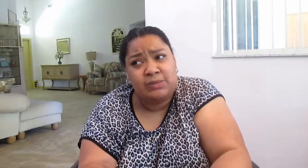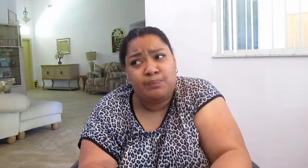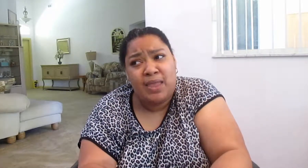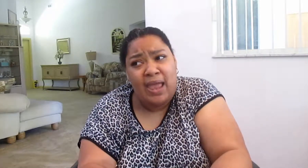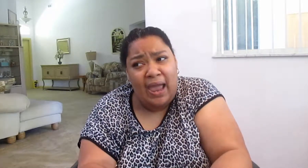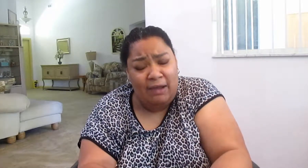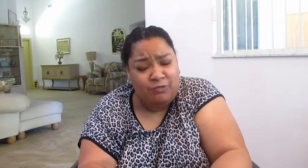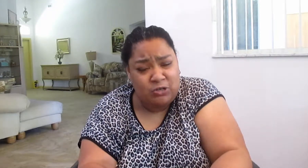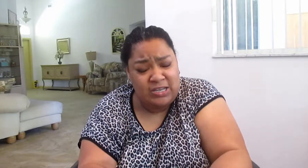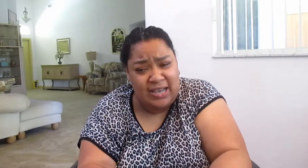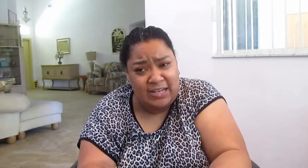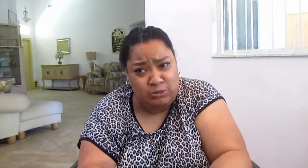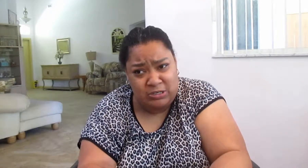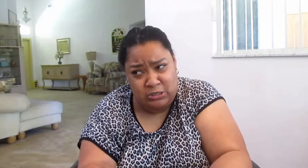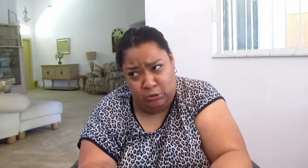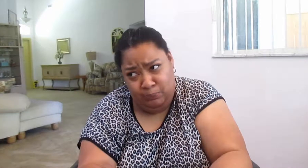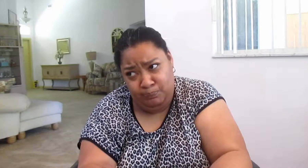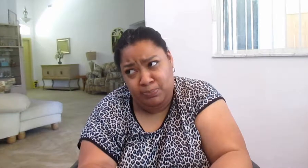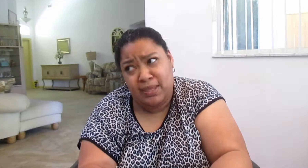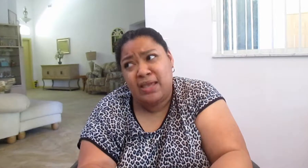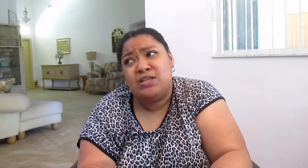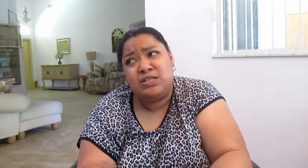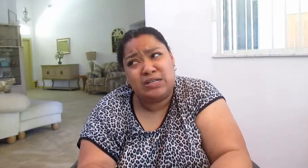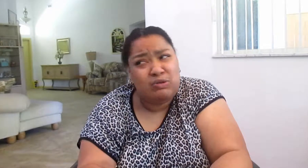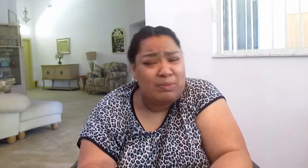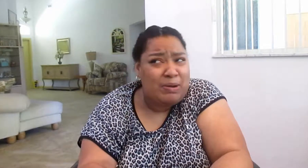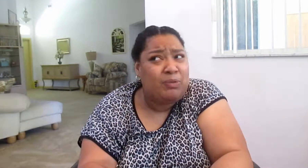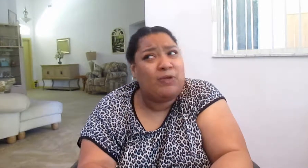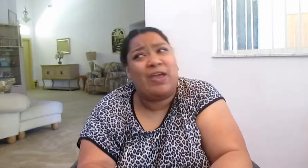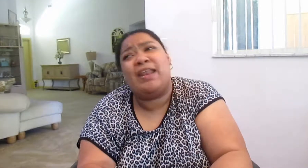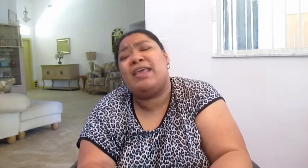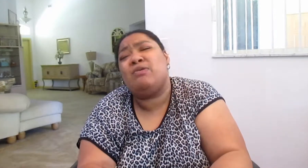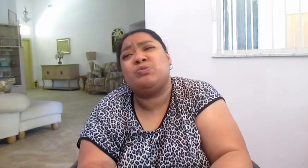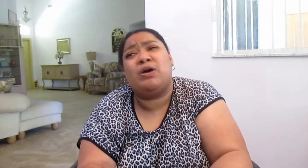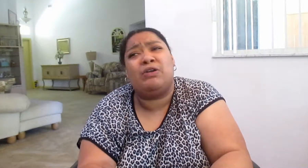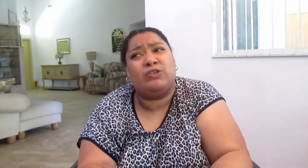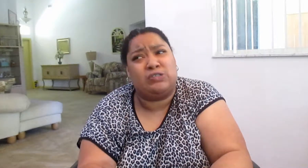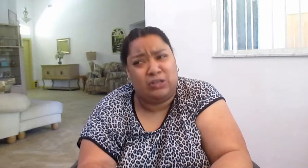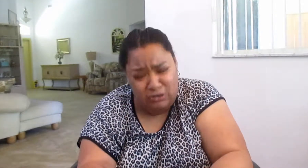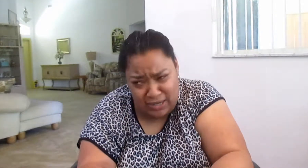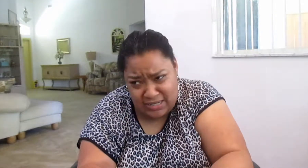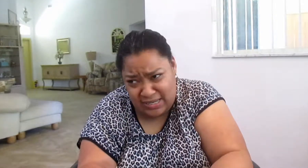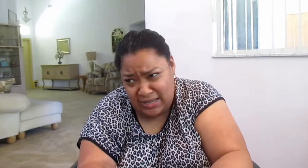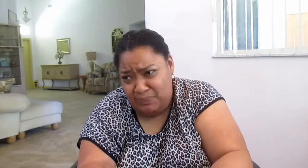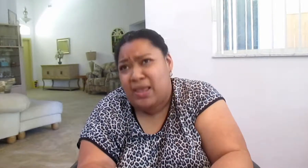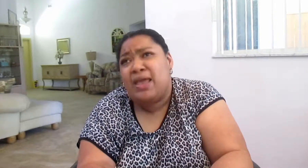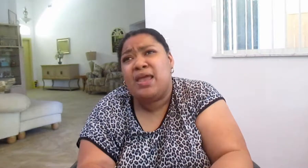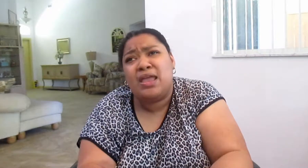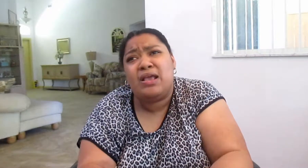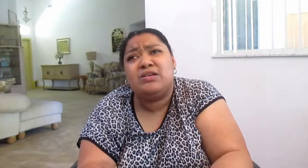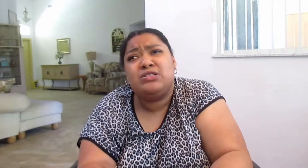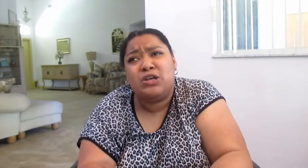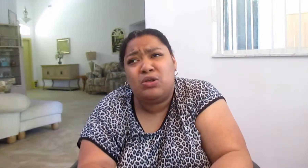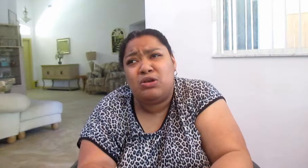after she gets rescued. She doesn't remember that he was part of her security team. He, she only,